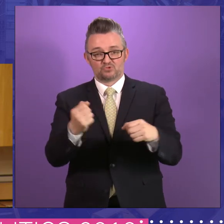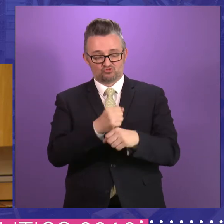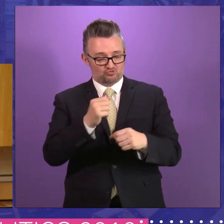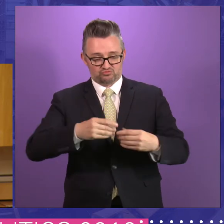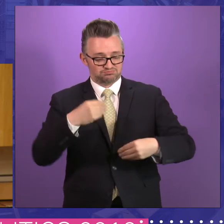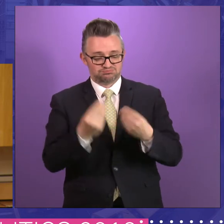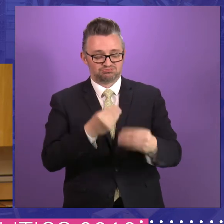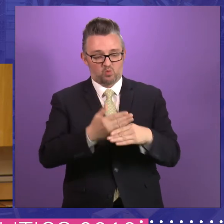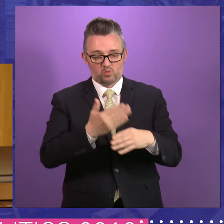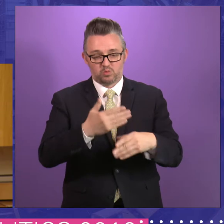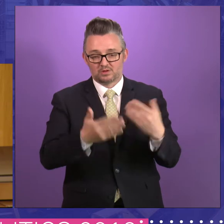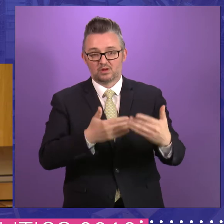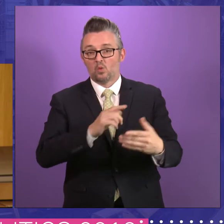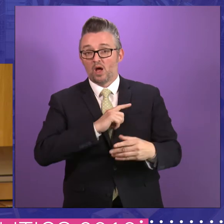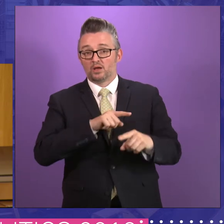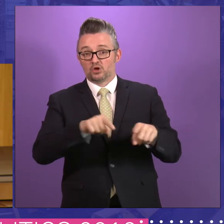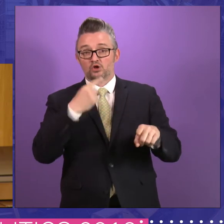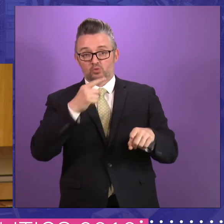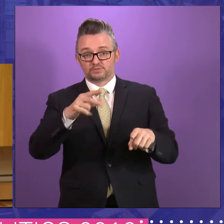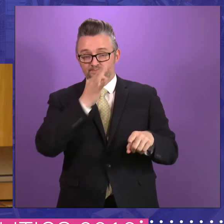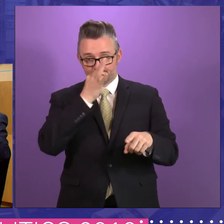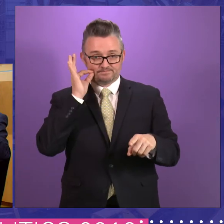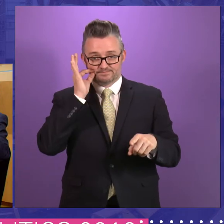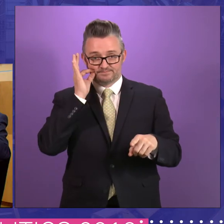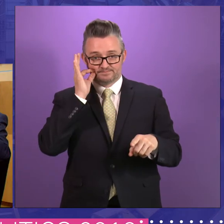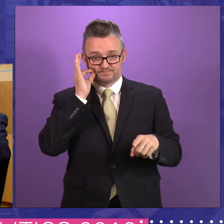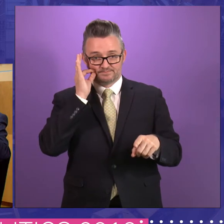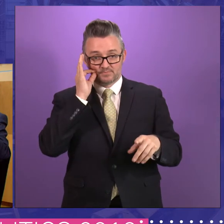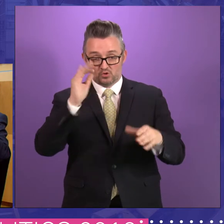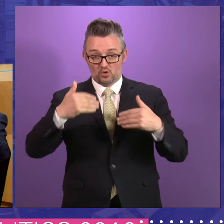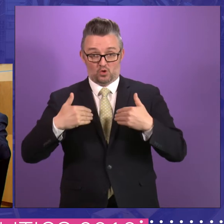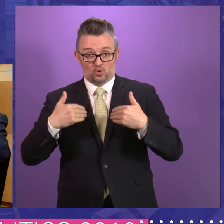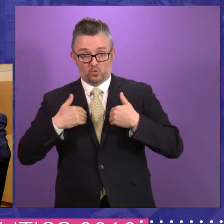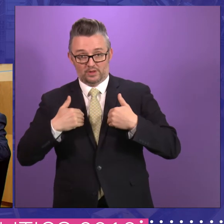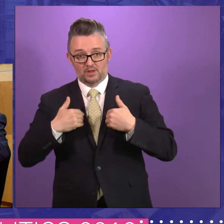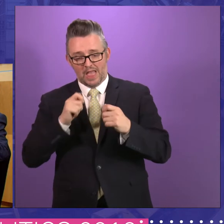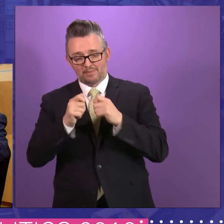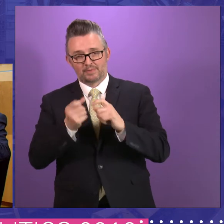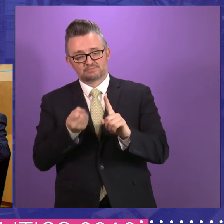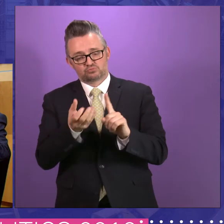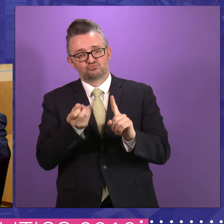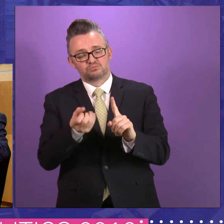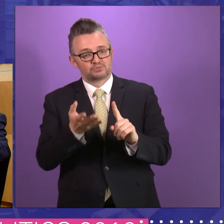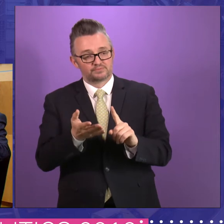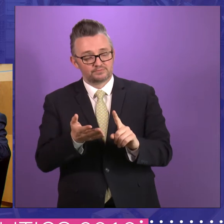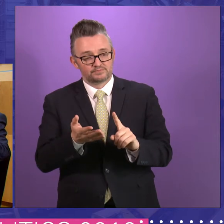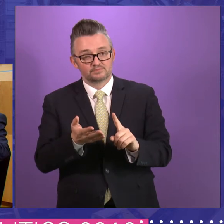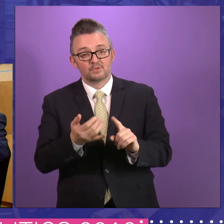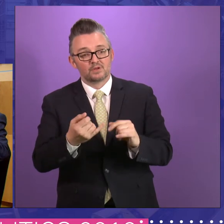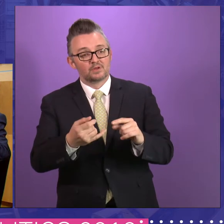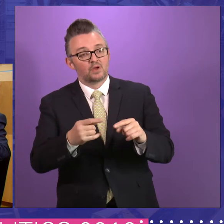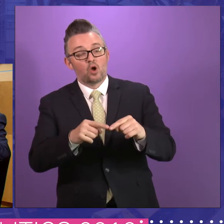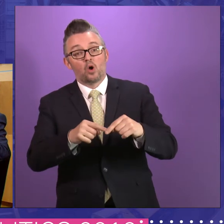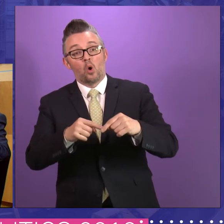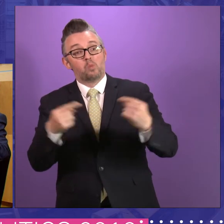constituency business, because they were told, shut up. We put up umpteen amendments, and of course, no opposition